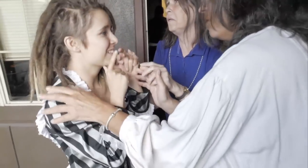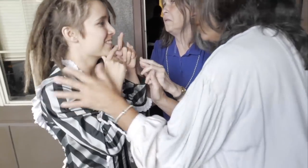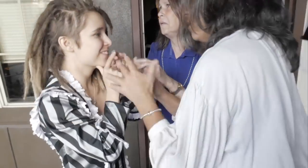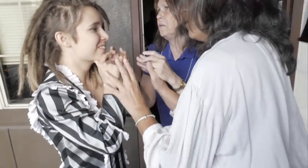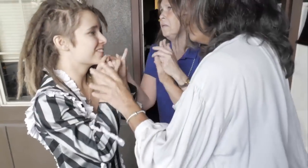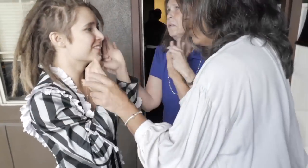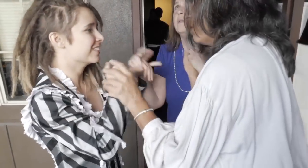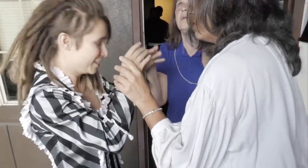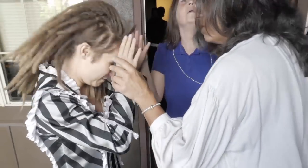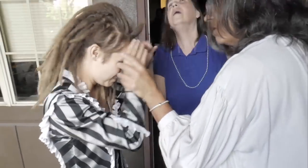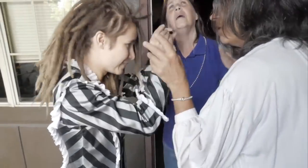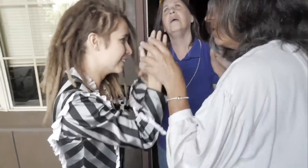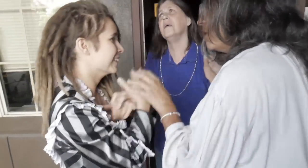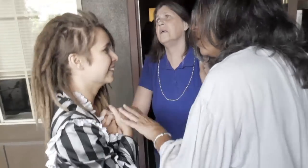What's he that follows here?